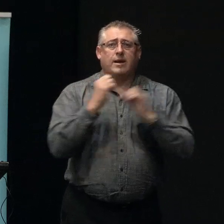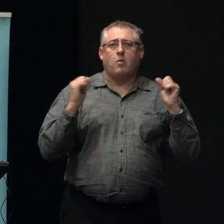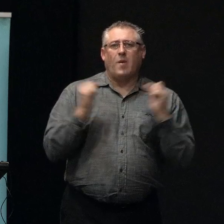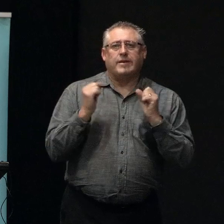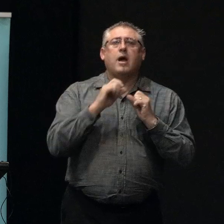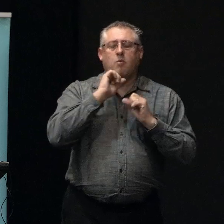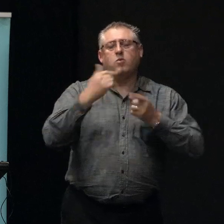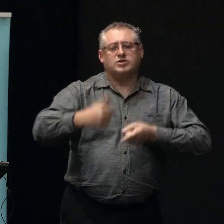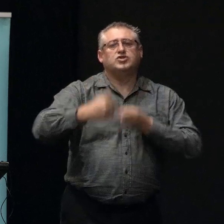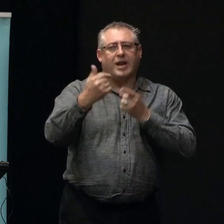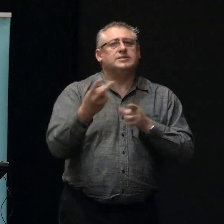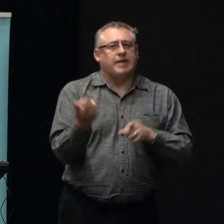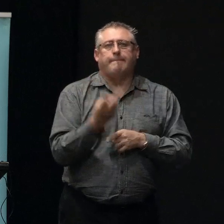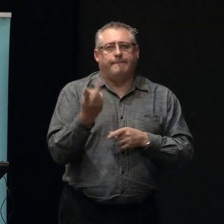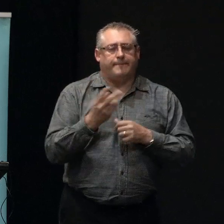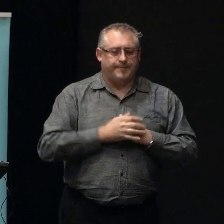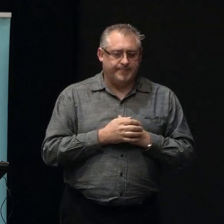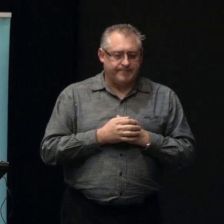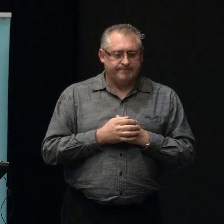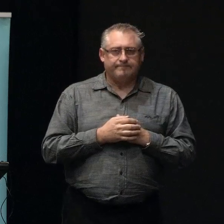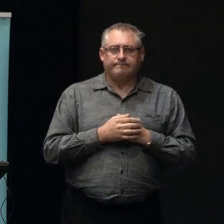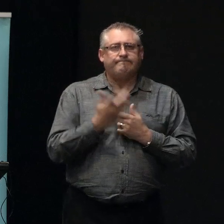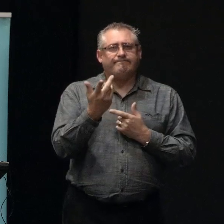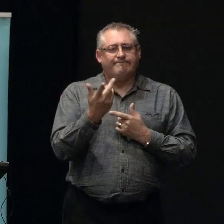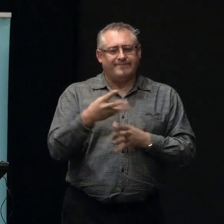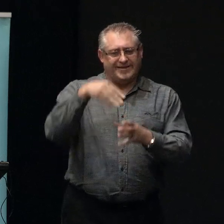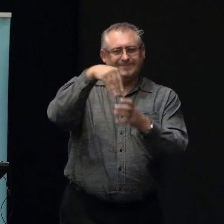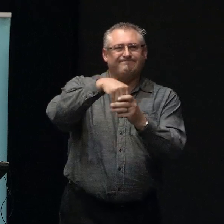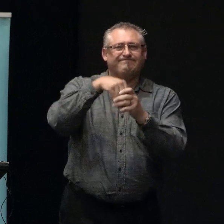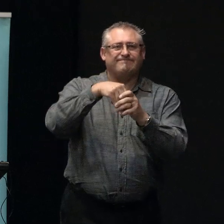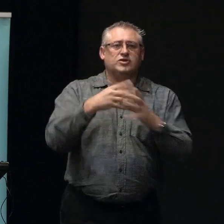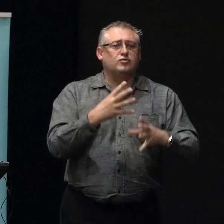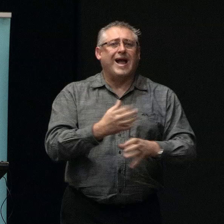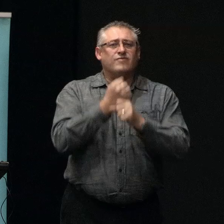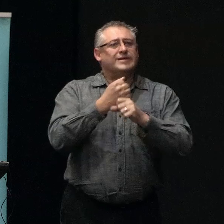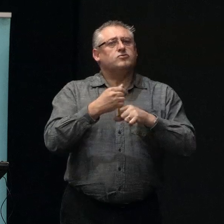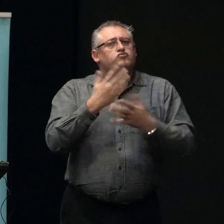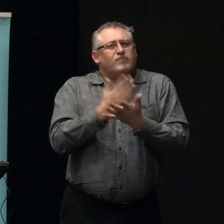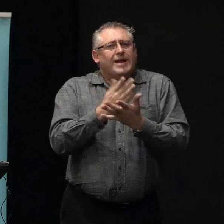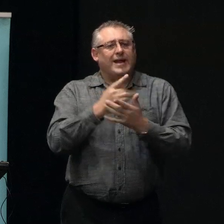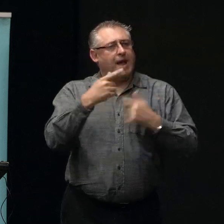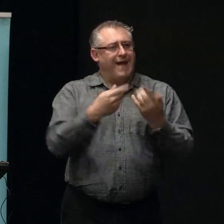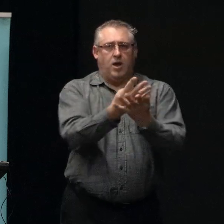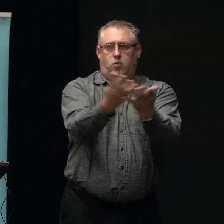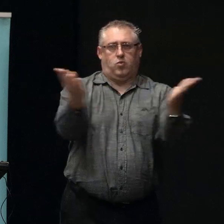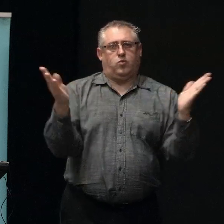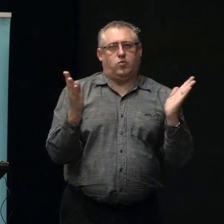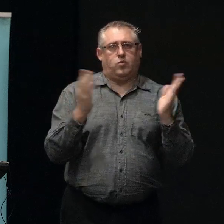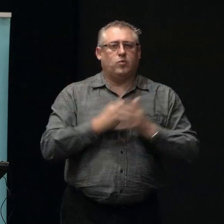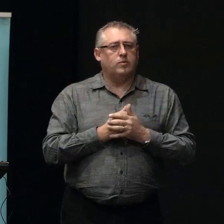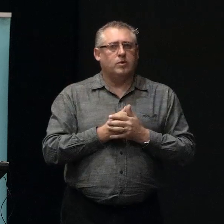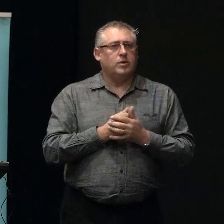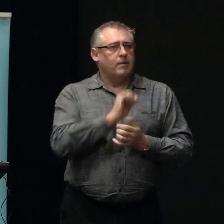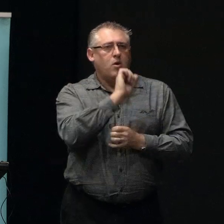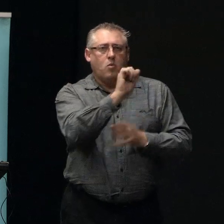to be a challenge as well. So at the heart of any recovery it is really about you and about your